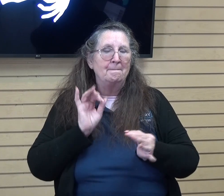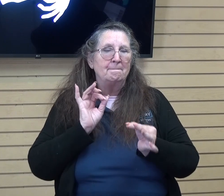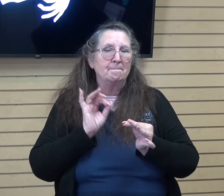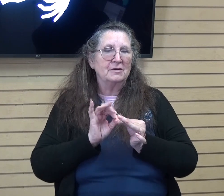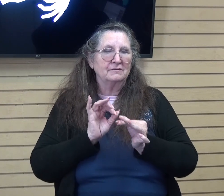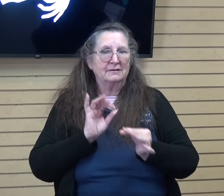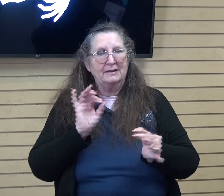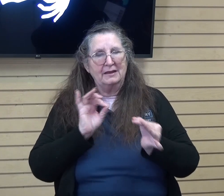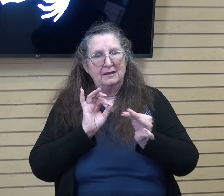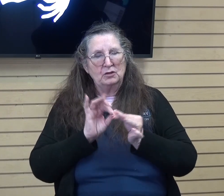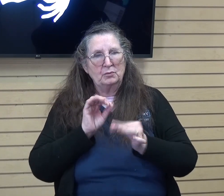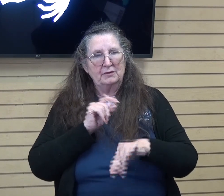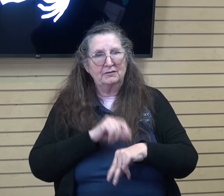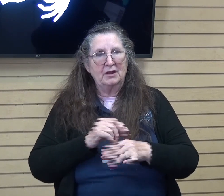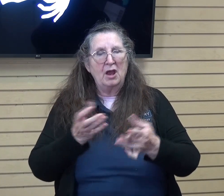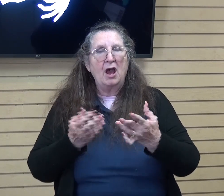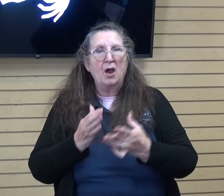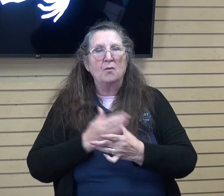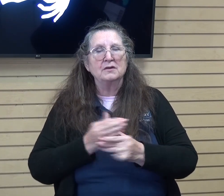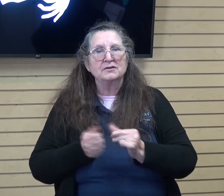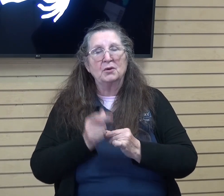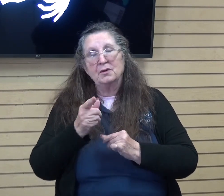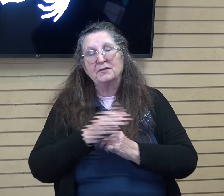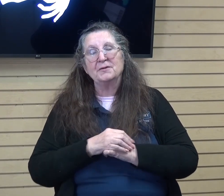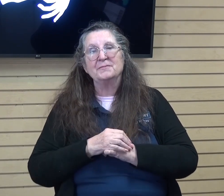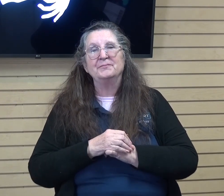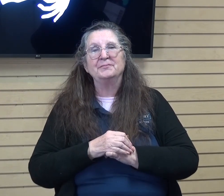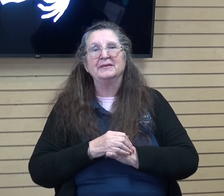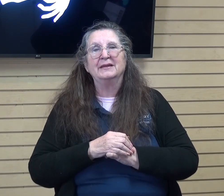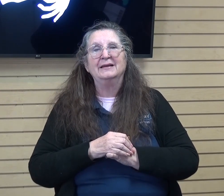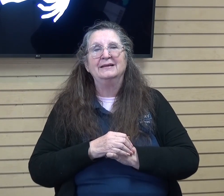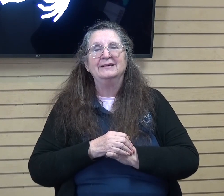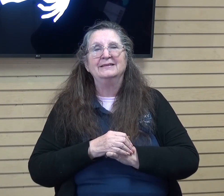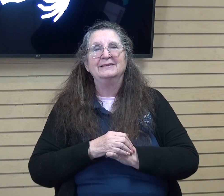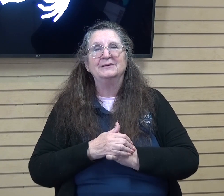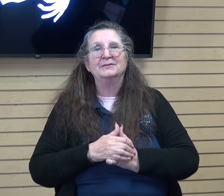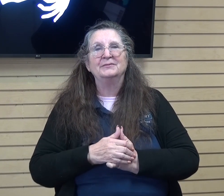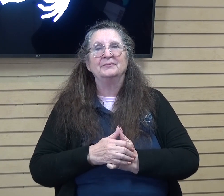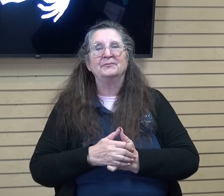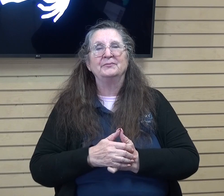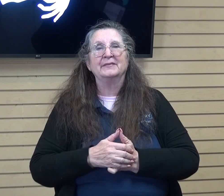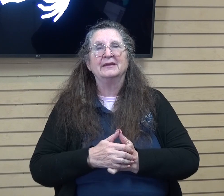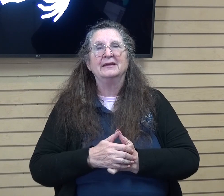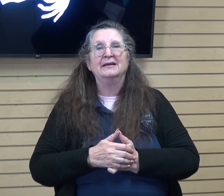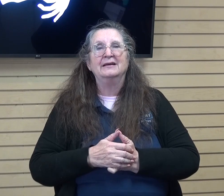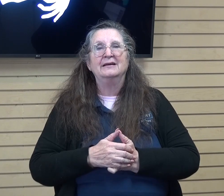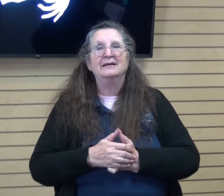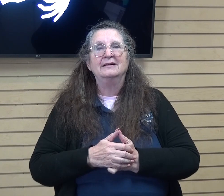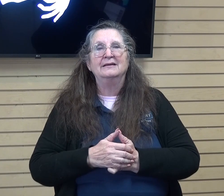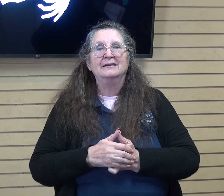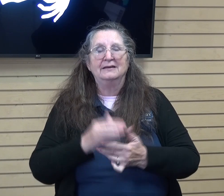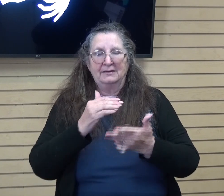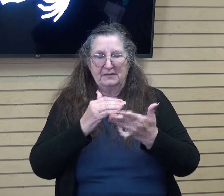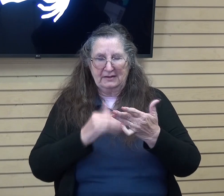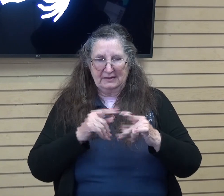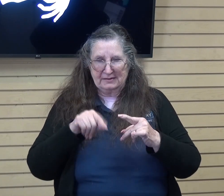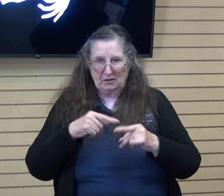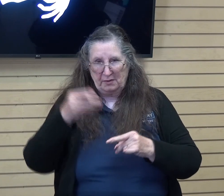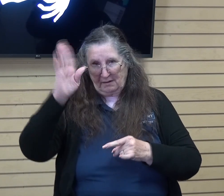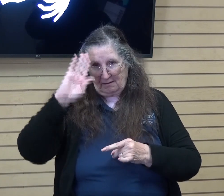um so i kind of wanted to share that with you so um in the lesson on god's ways you know we